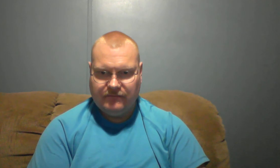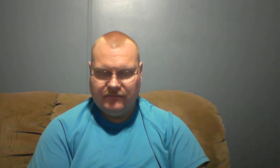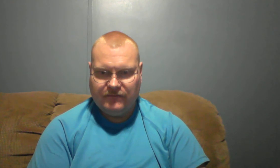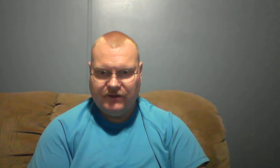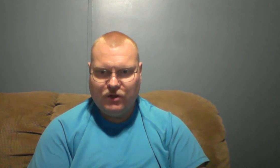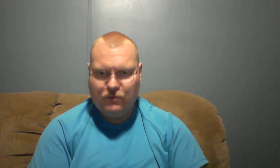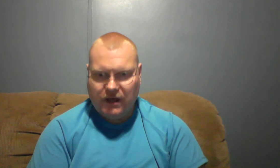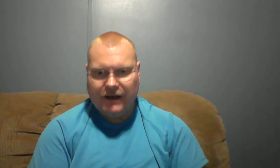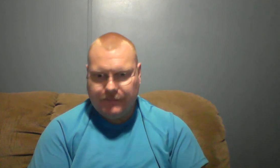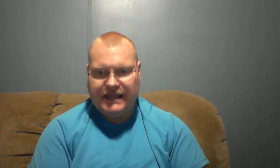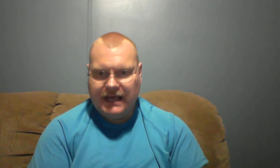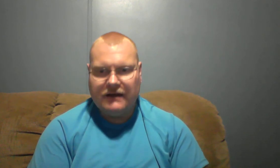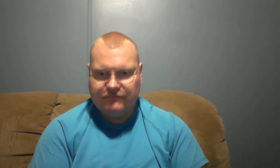do not be afraid